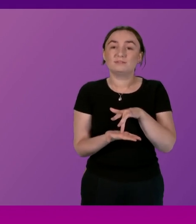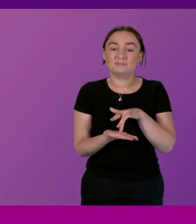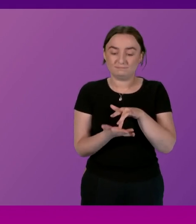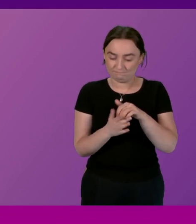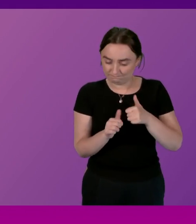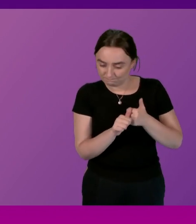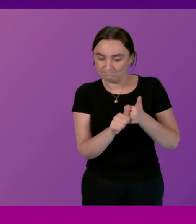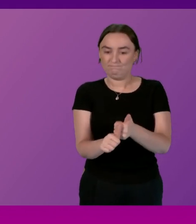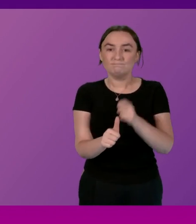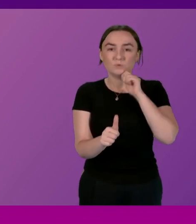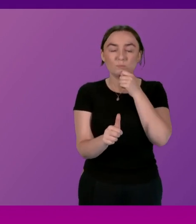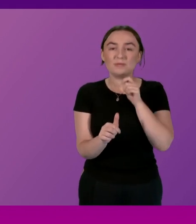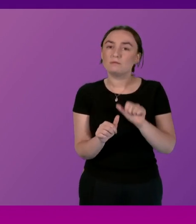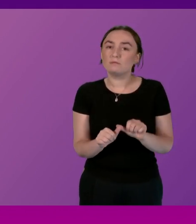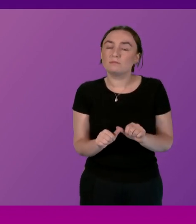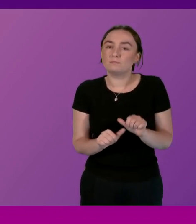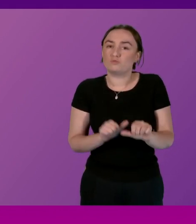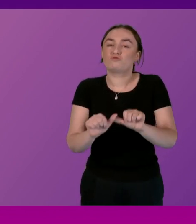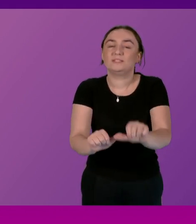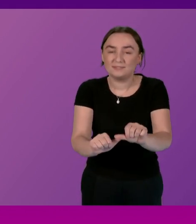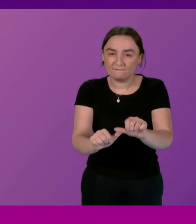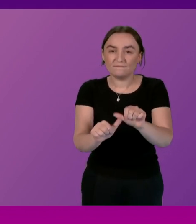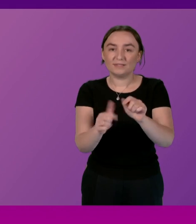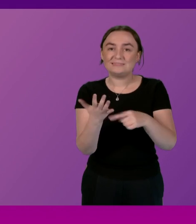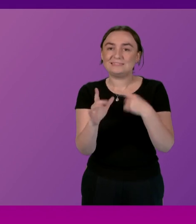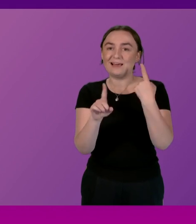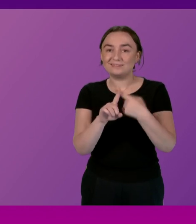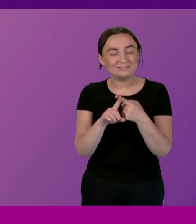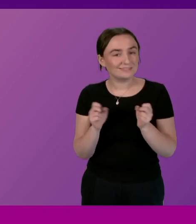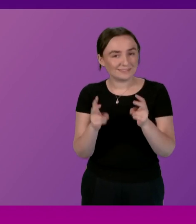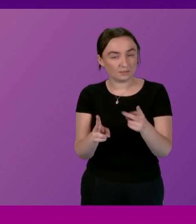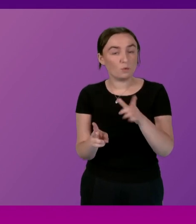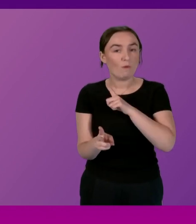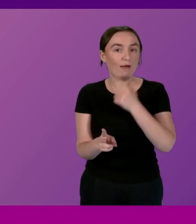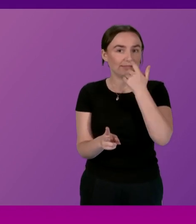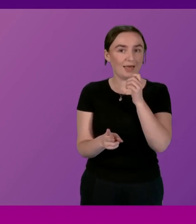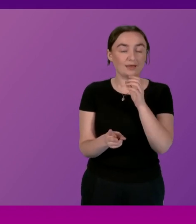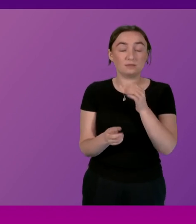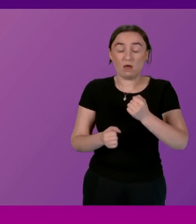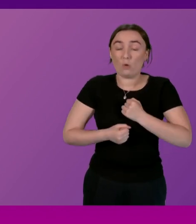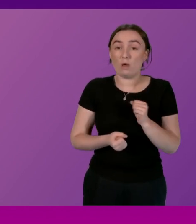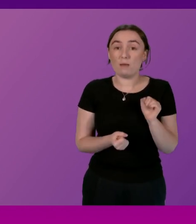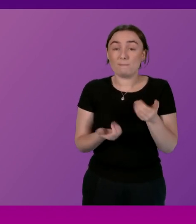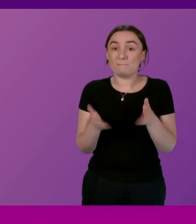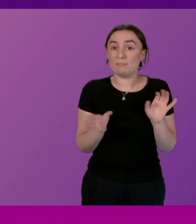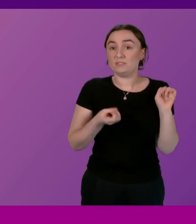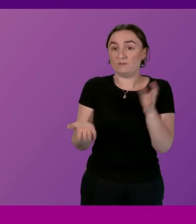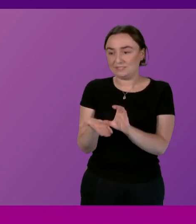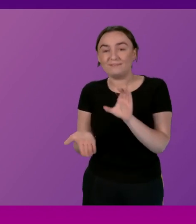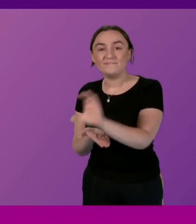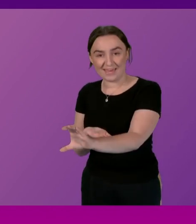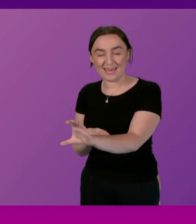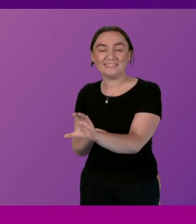driving ethos will be a progressive tax system so we can invest in our public services and the Scottish Fiscal Commission of course do say that